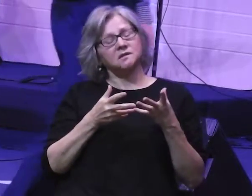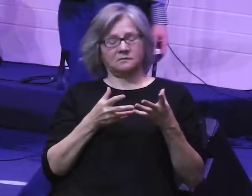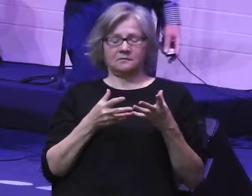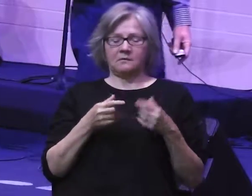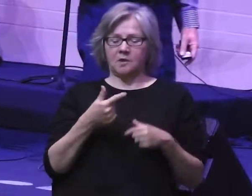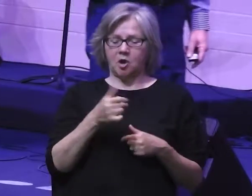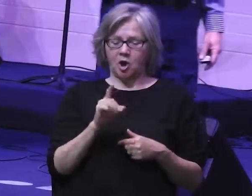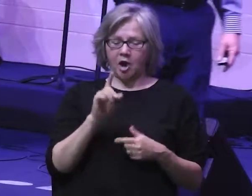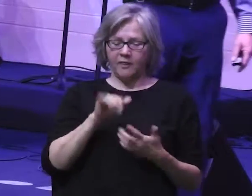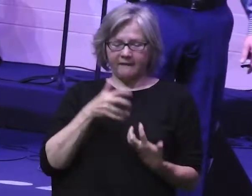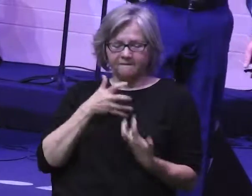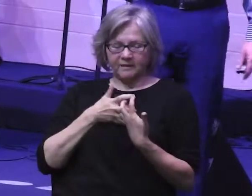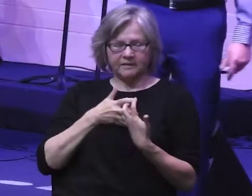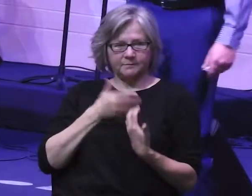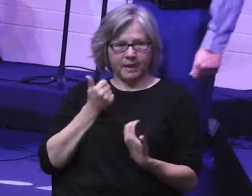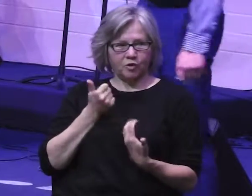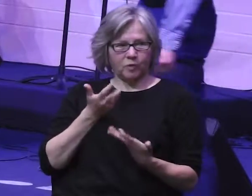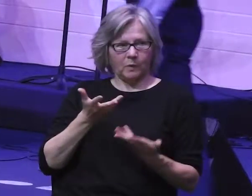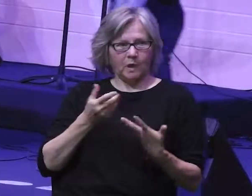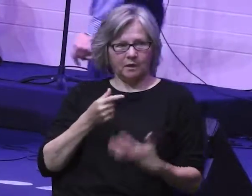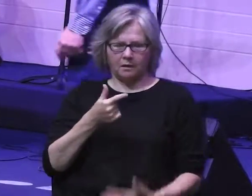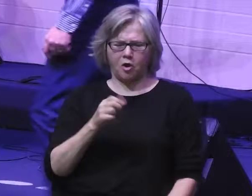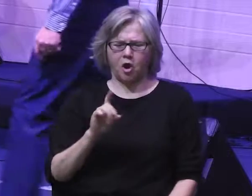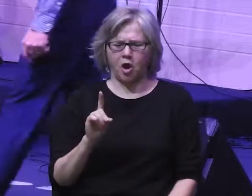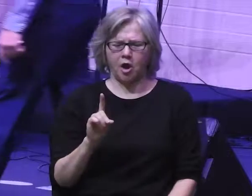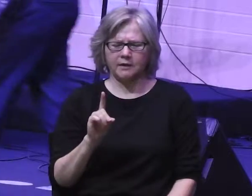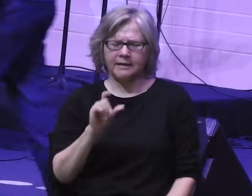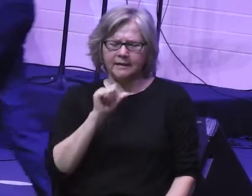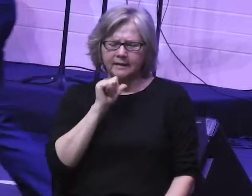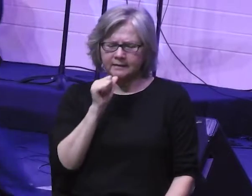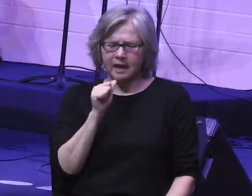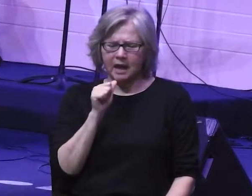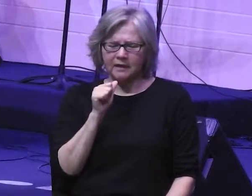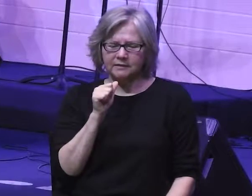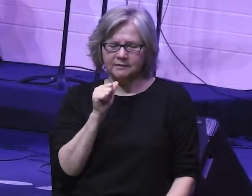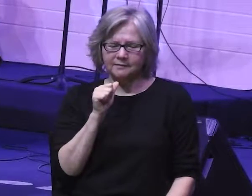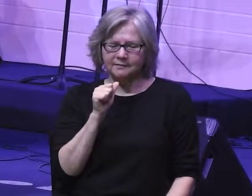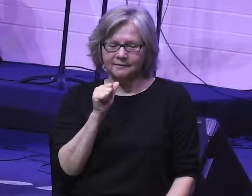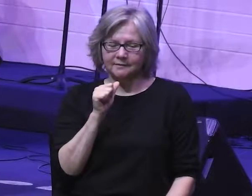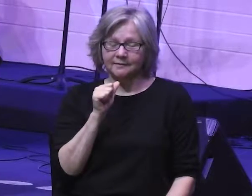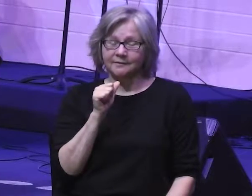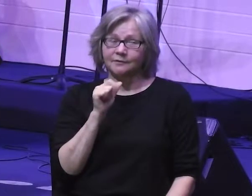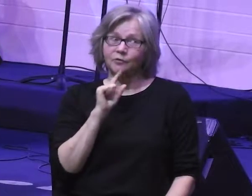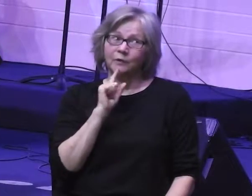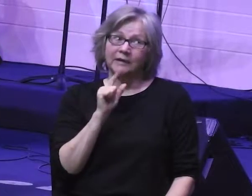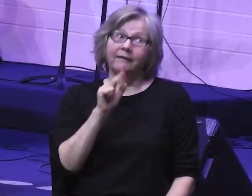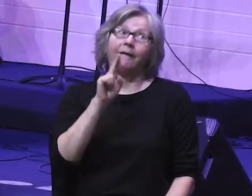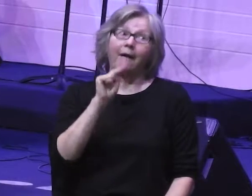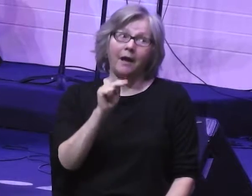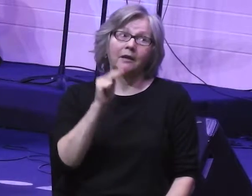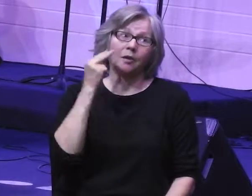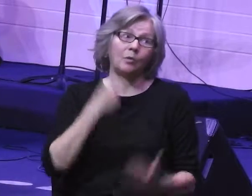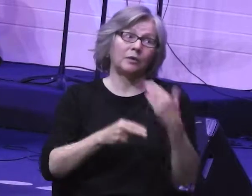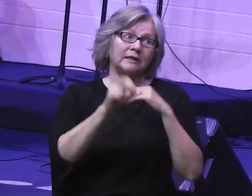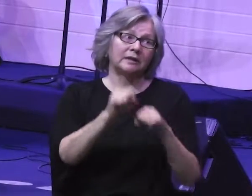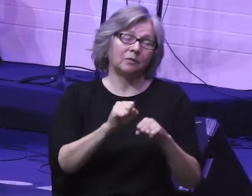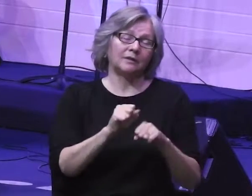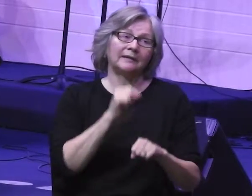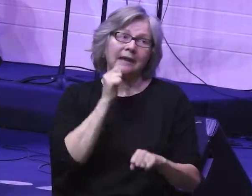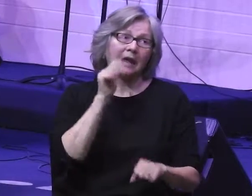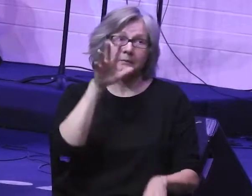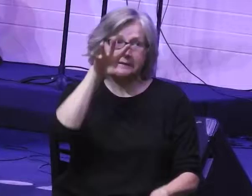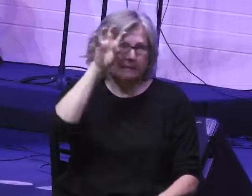want a God that fits us a little bit better, you know. We want a God that's not quite so unpredictable. Not so